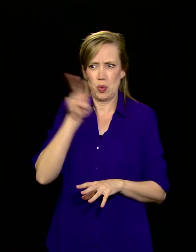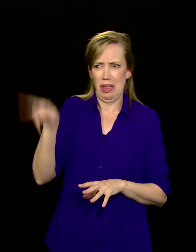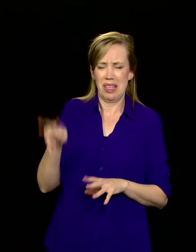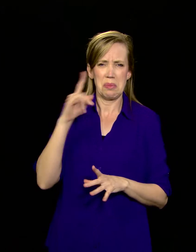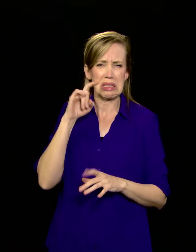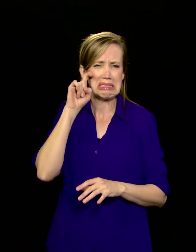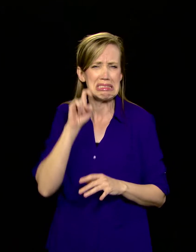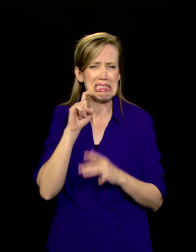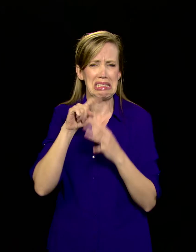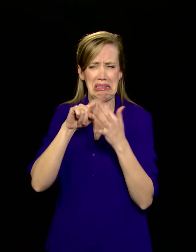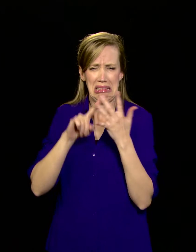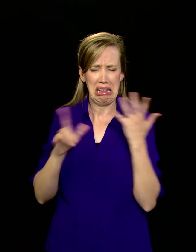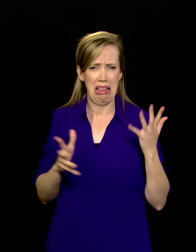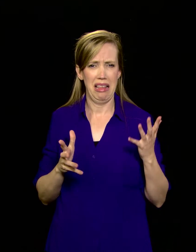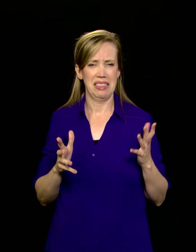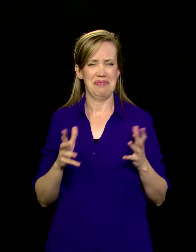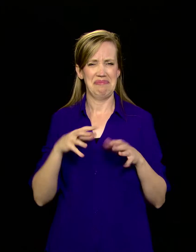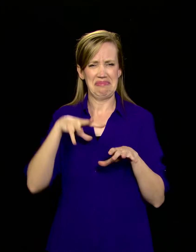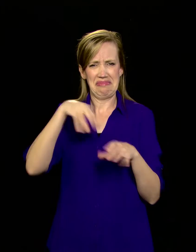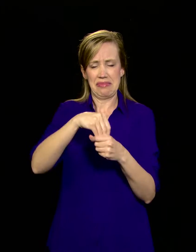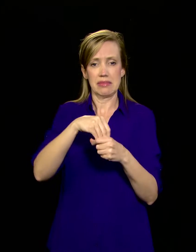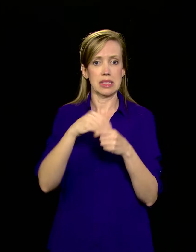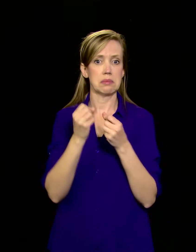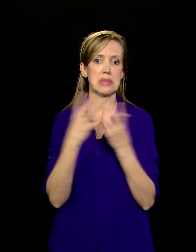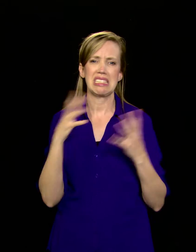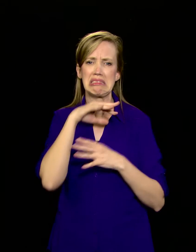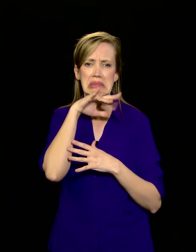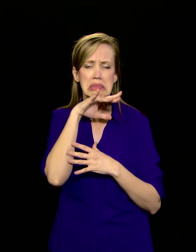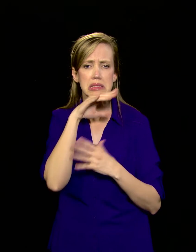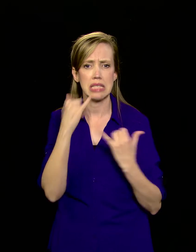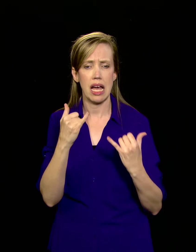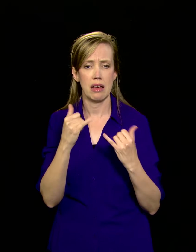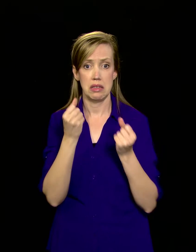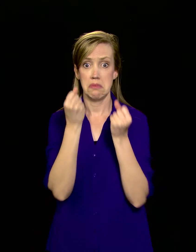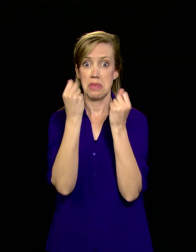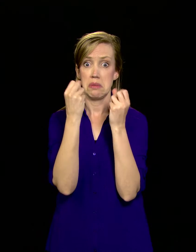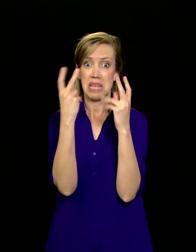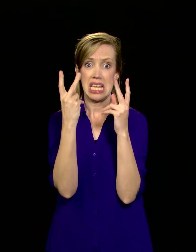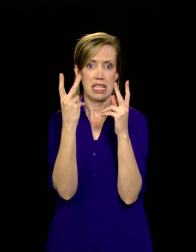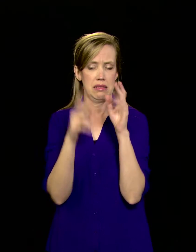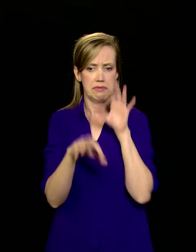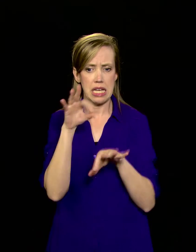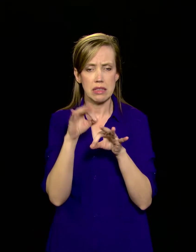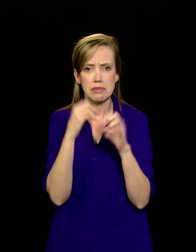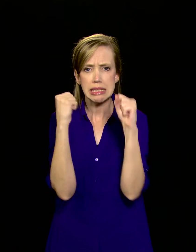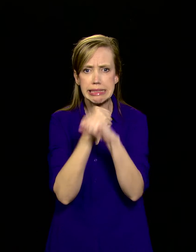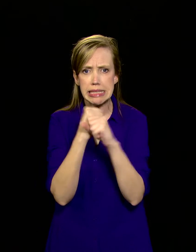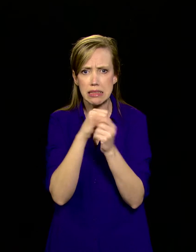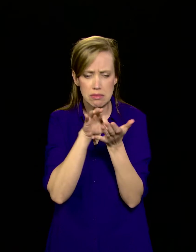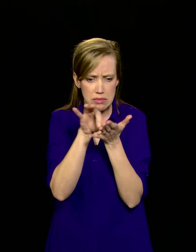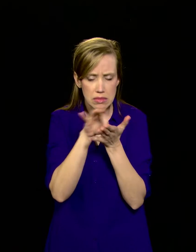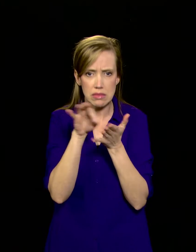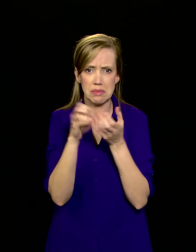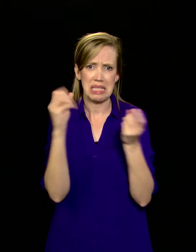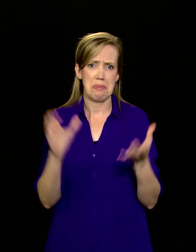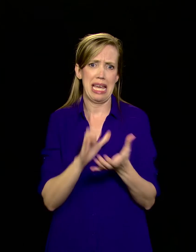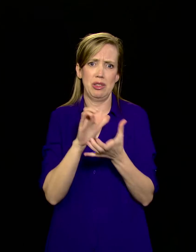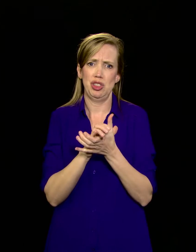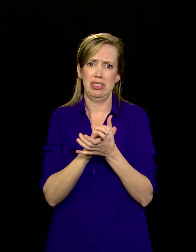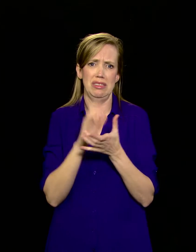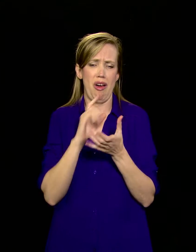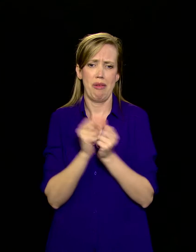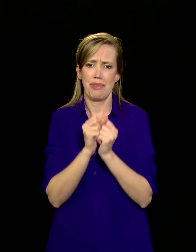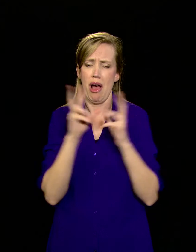And nobody seems to mind too terribly. Statistics suggest a lot of people are acting unfaithfully. As many marriages as ever are falling